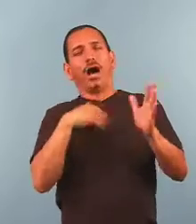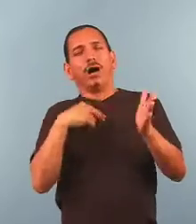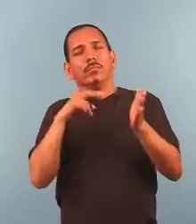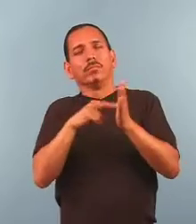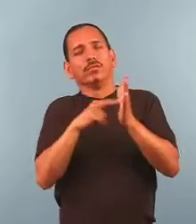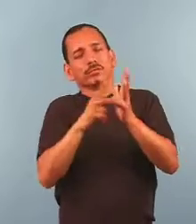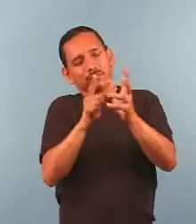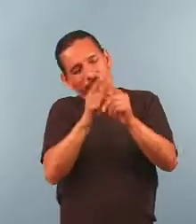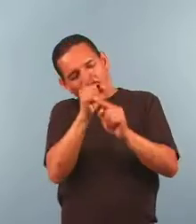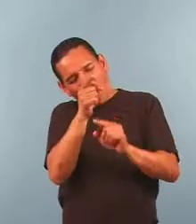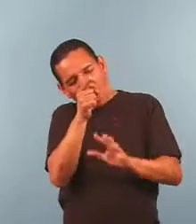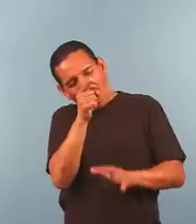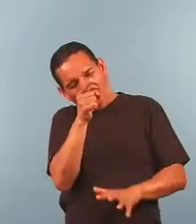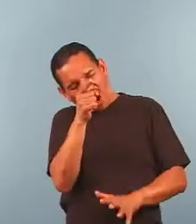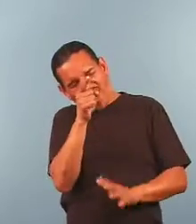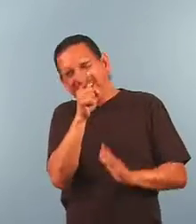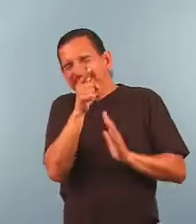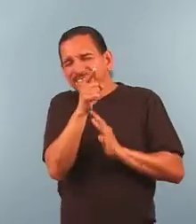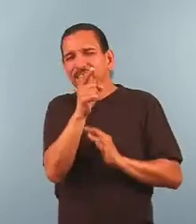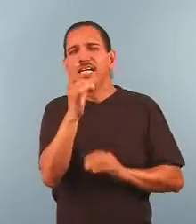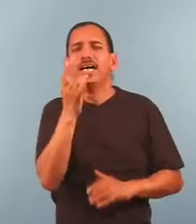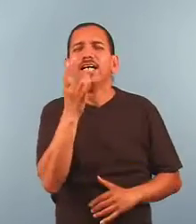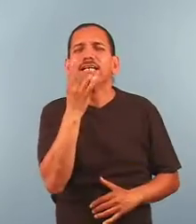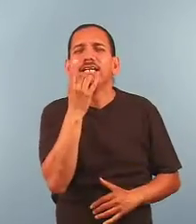The Most Distant Light